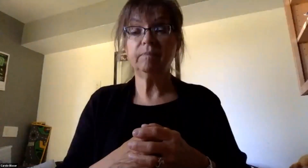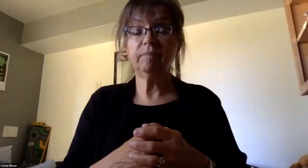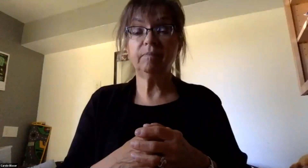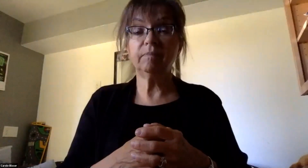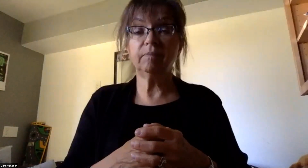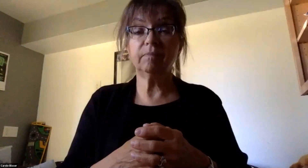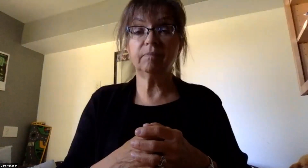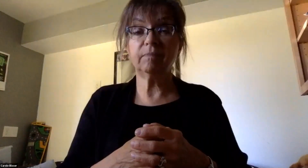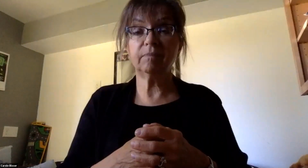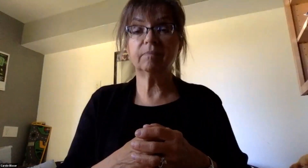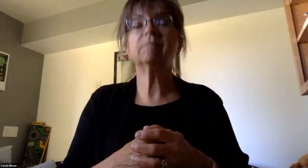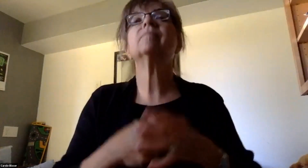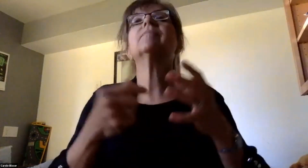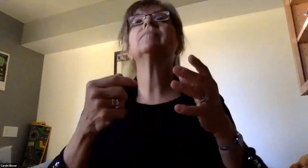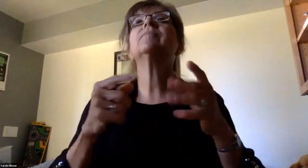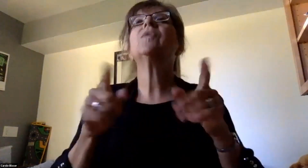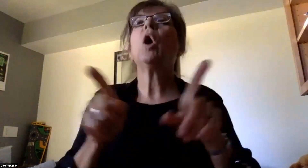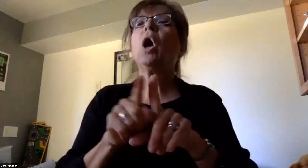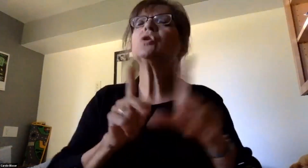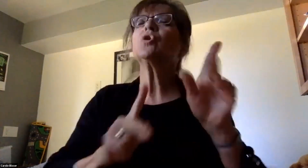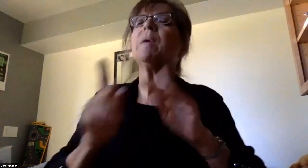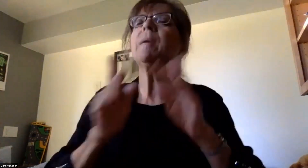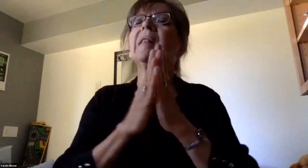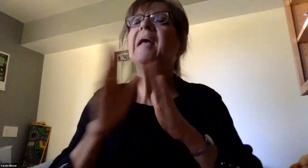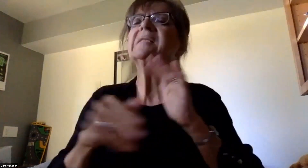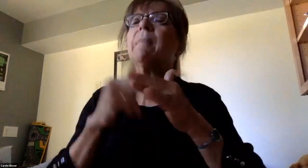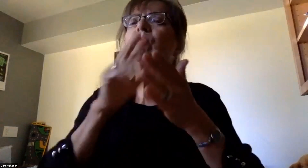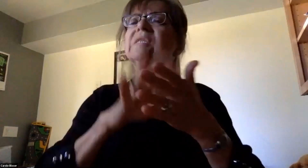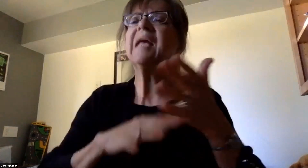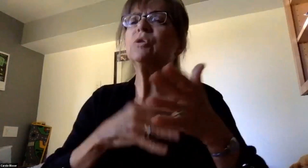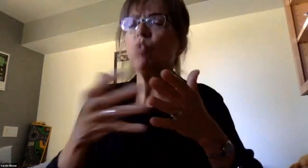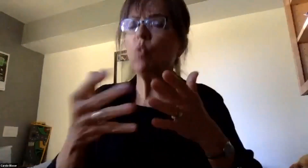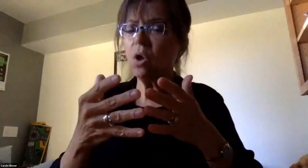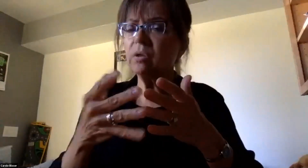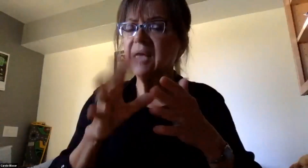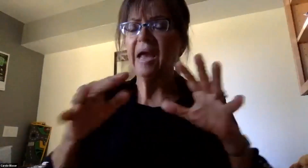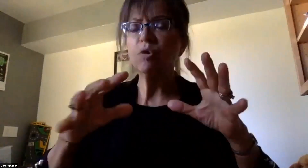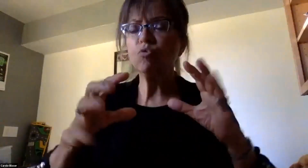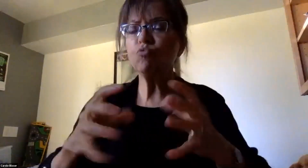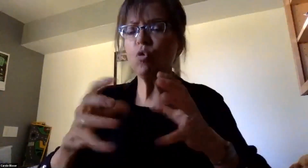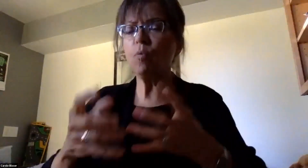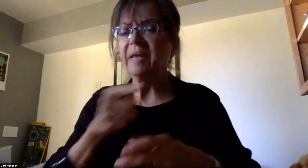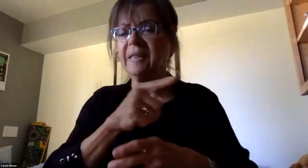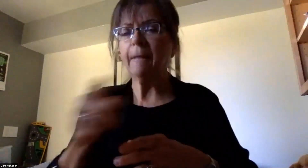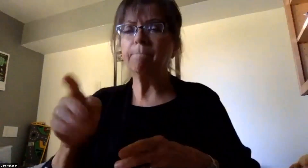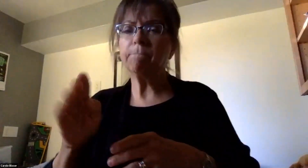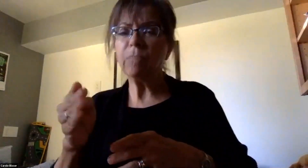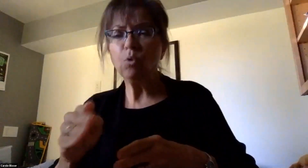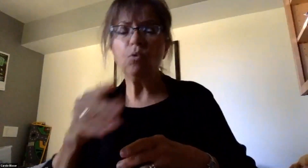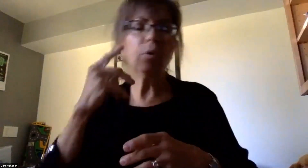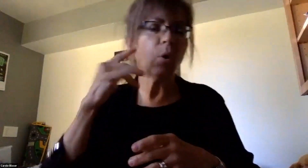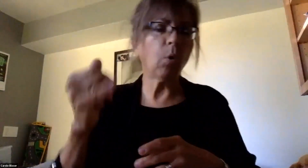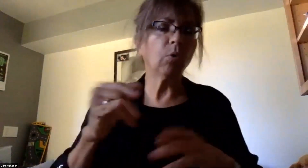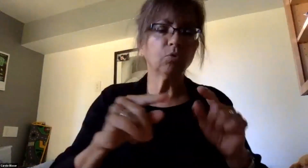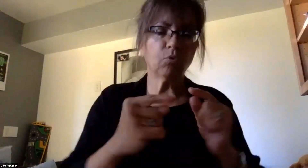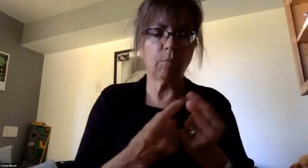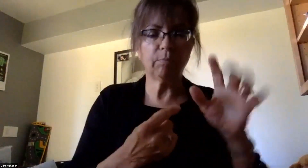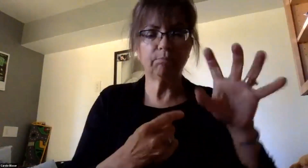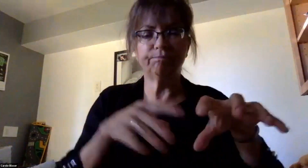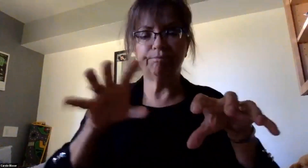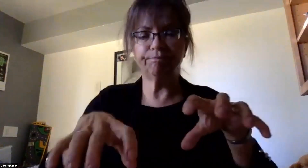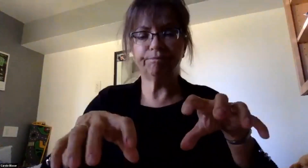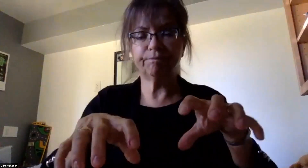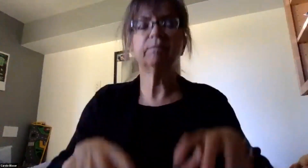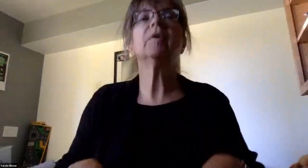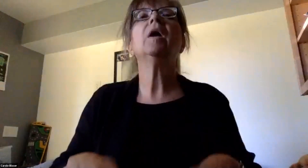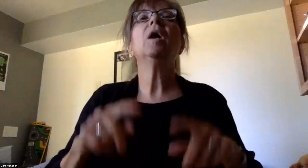We additionally received some questions about student schedules and the grouping of students in the Blue and Gold group. So